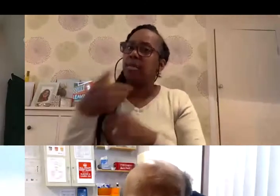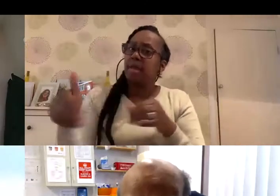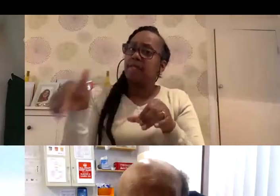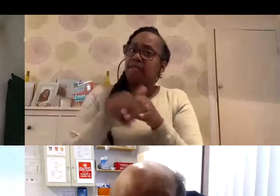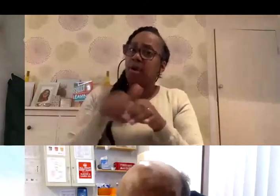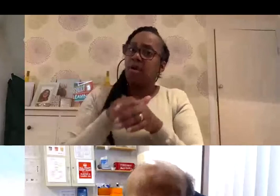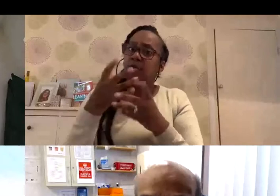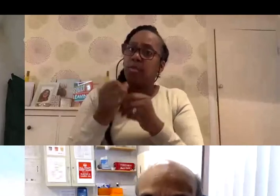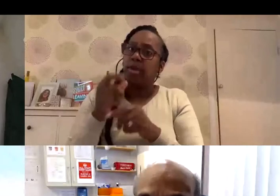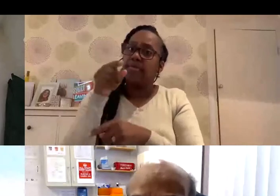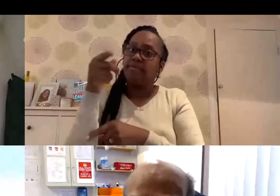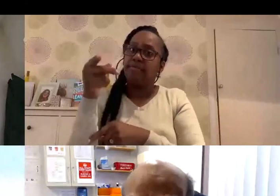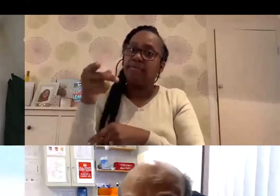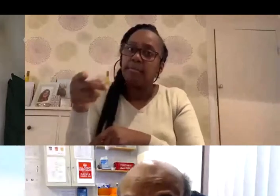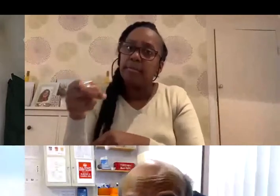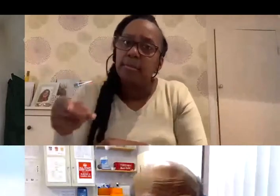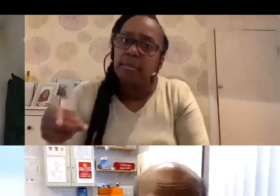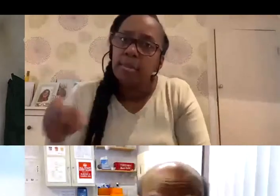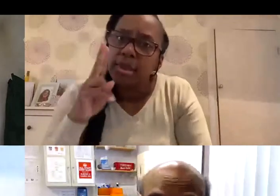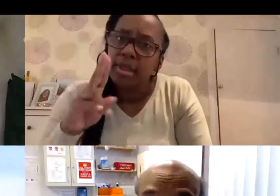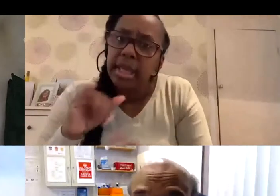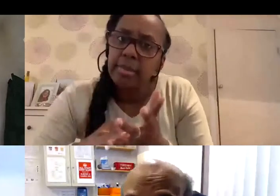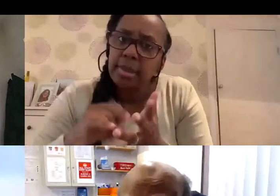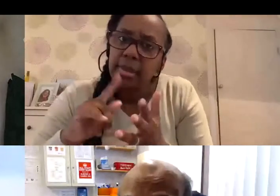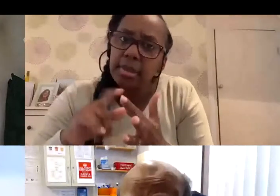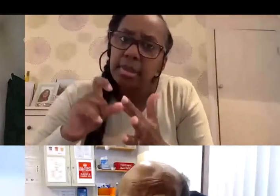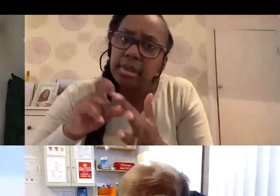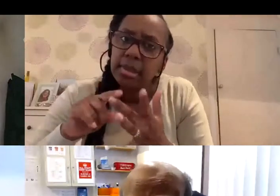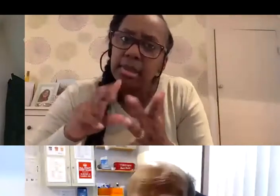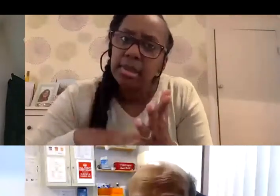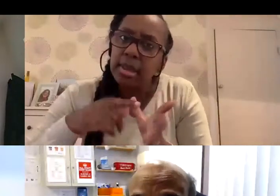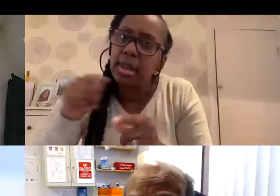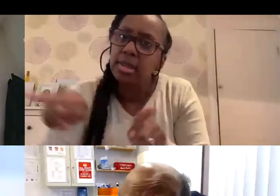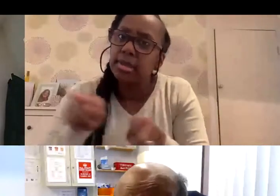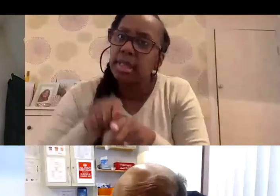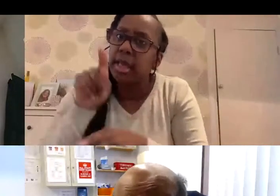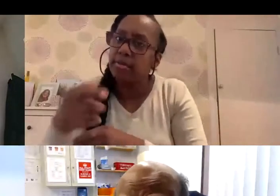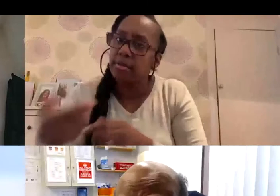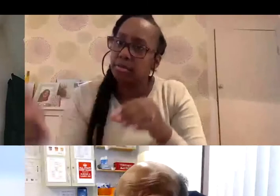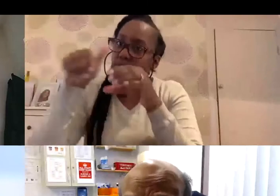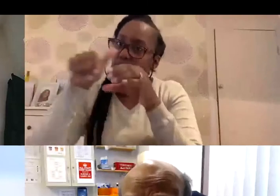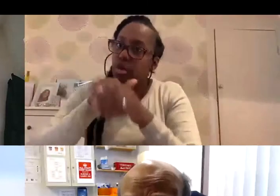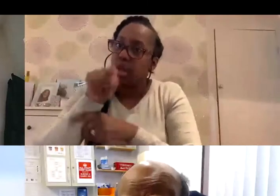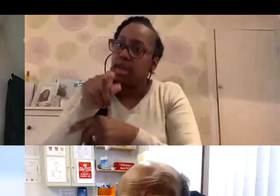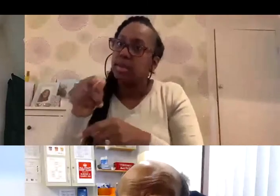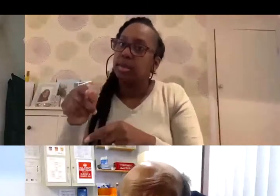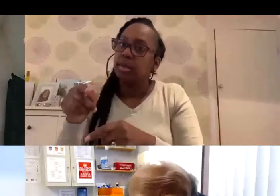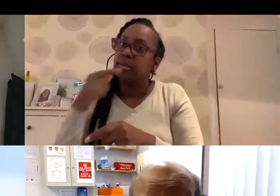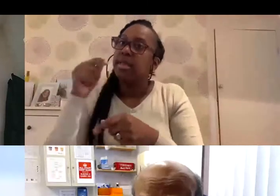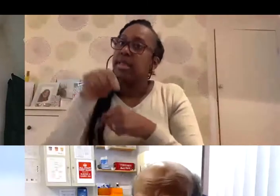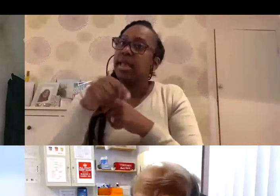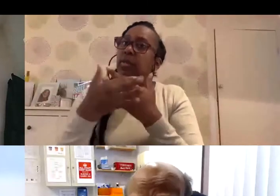years to quantify them. And I'm really happy that Nisha is also joining us today. I've been with Nisha on many